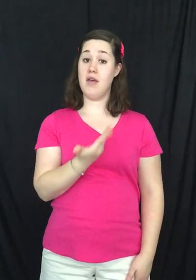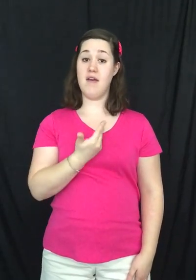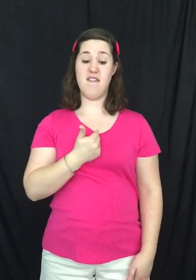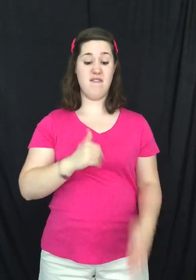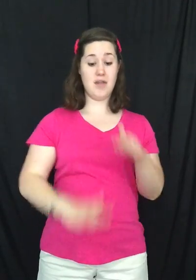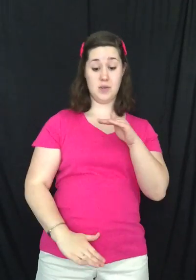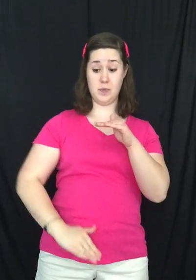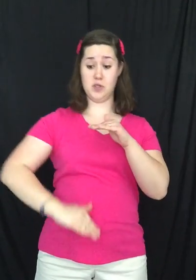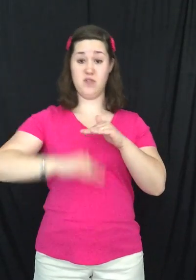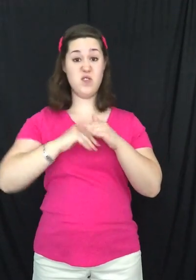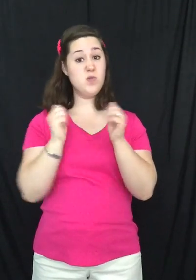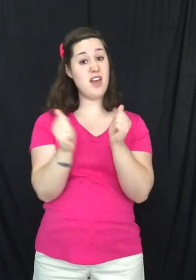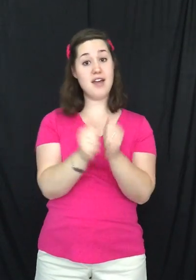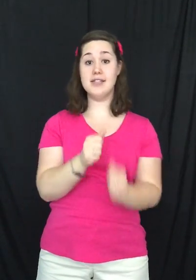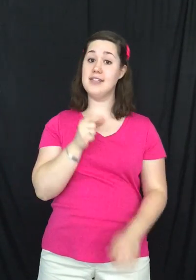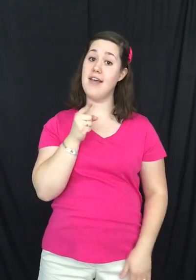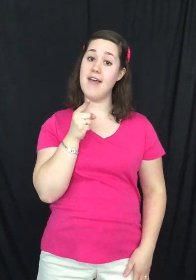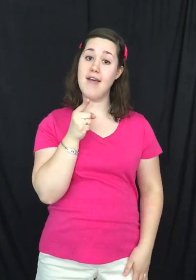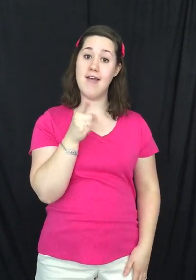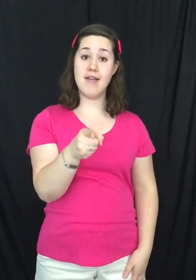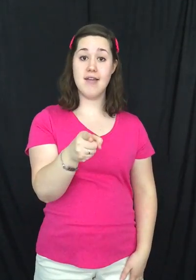Had as much of you as I can take